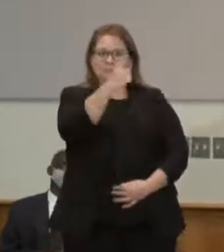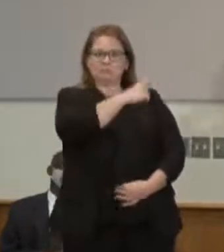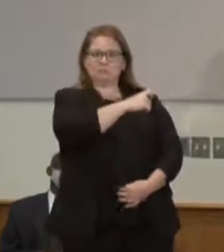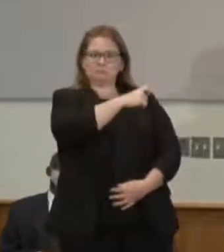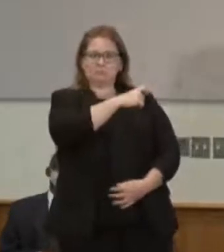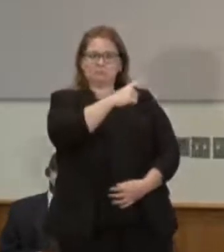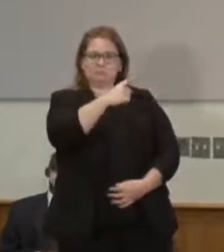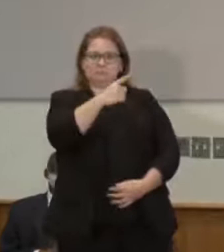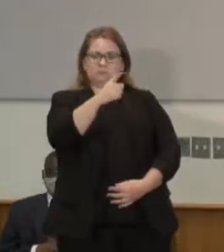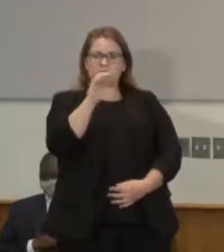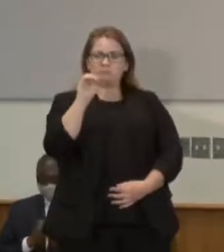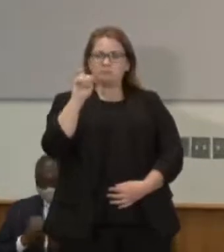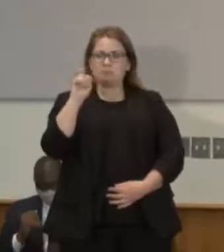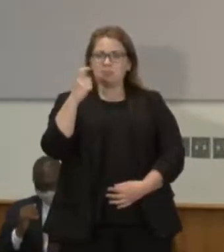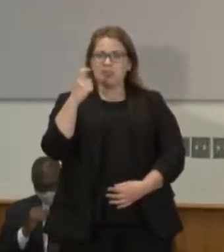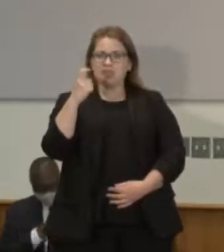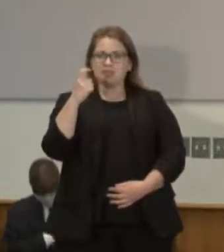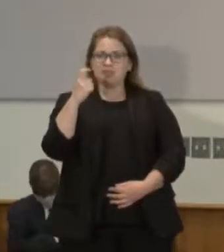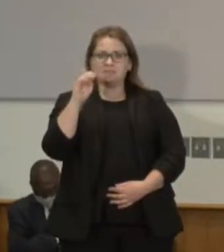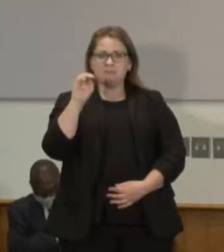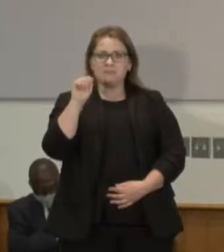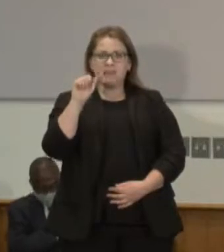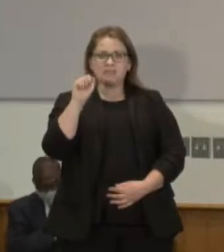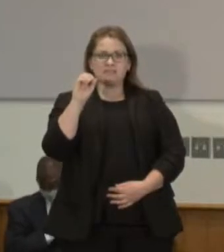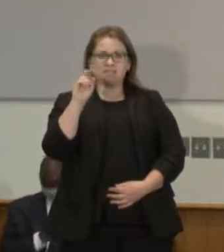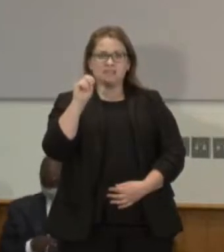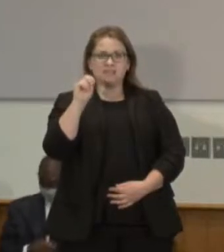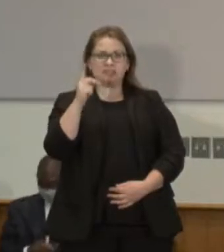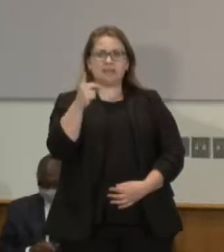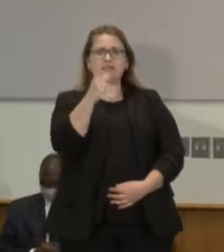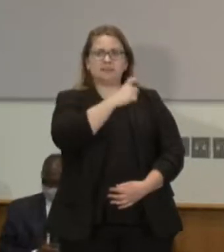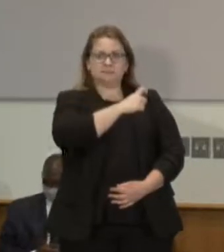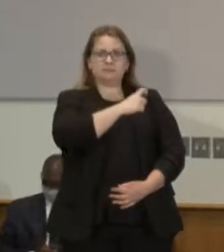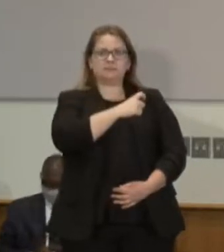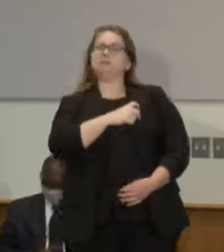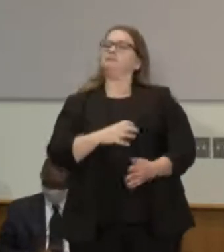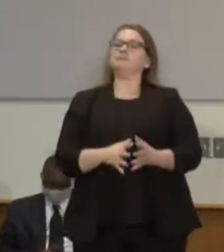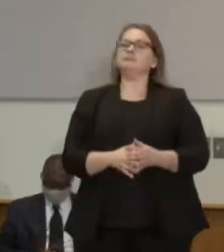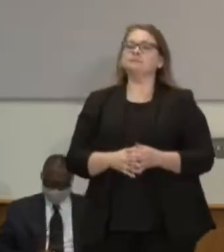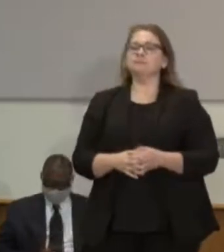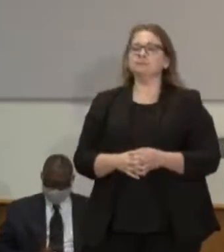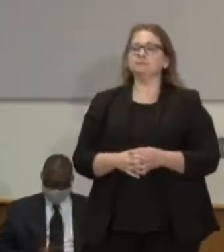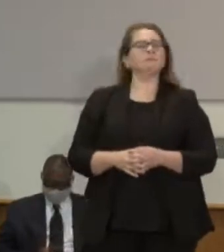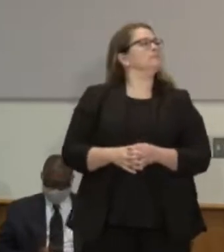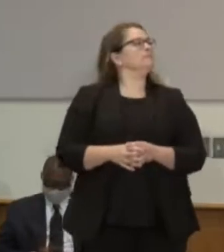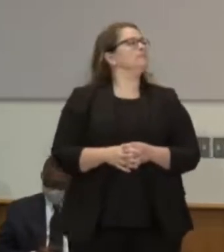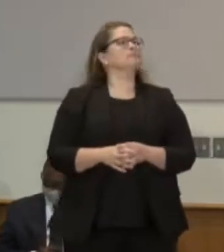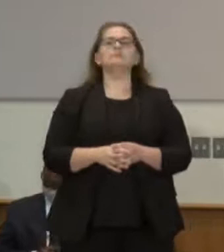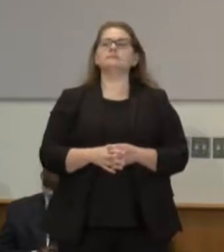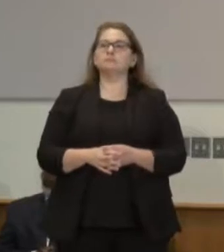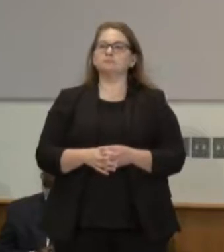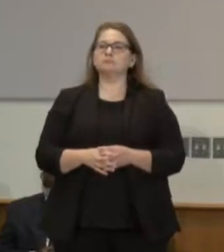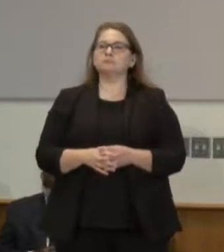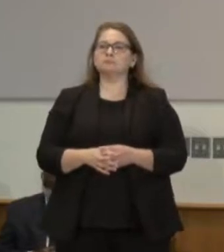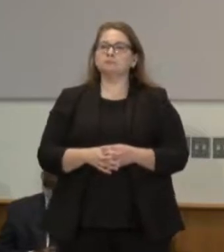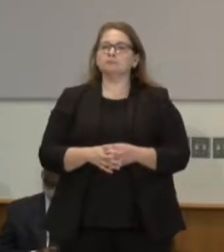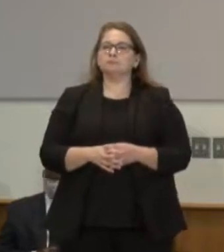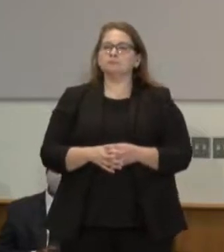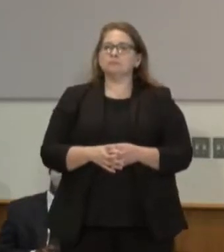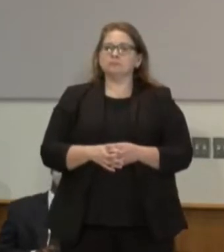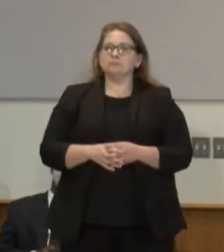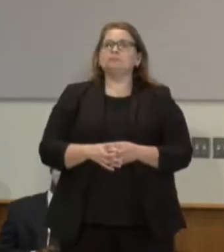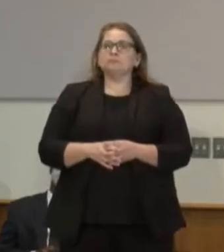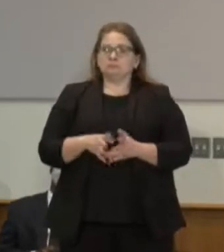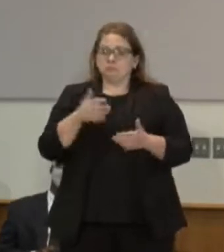I only recall vaguely but I seem to recall there was some question perhaps it was with the chief justice as to whether the